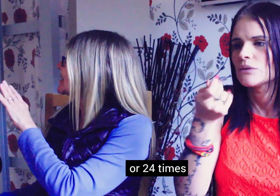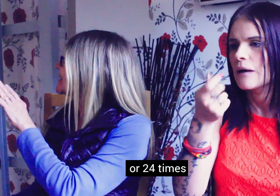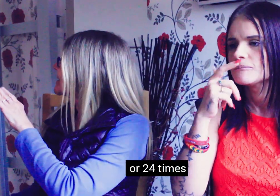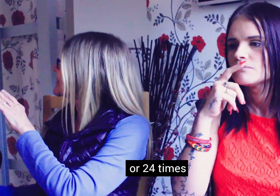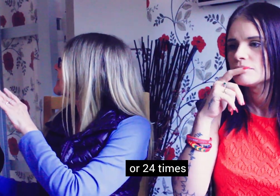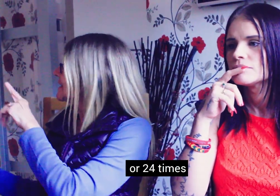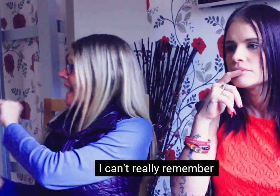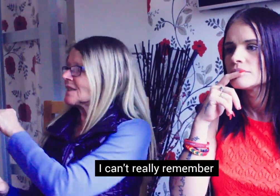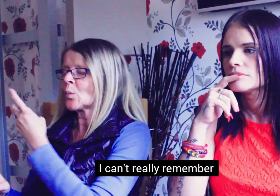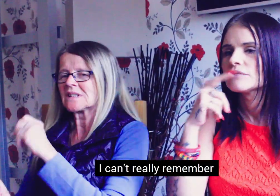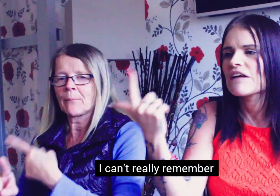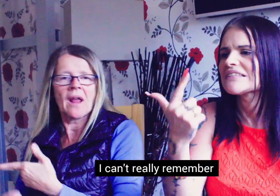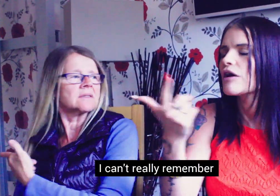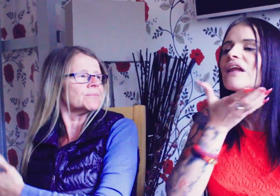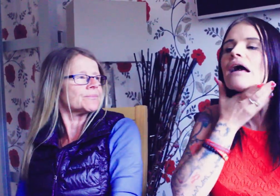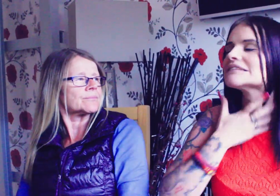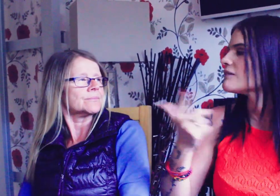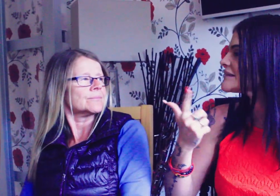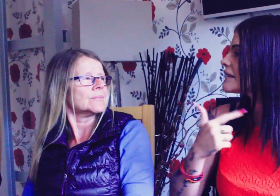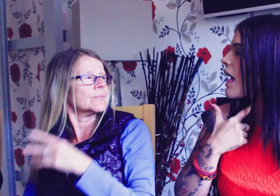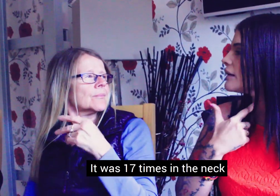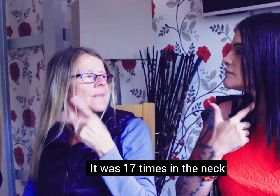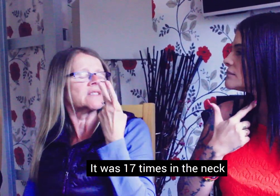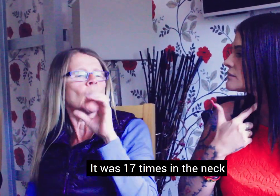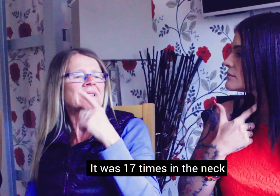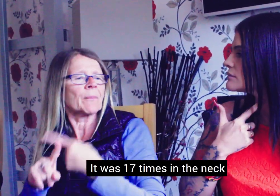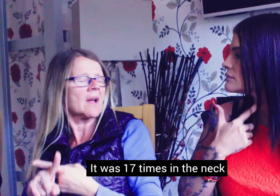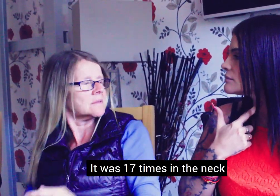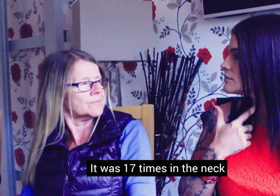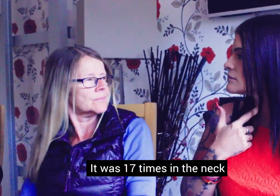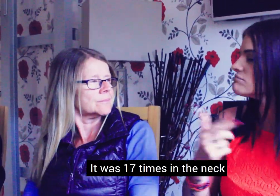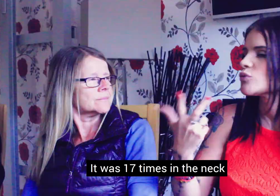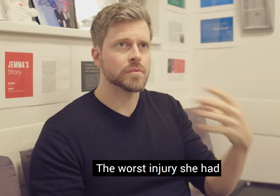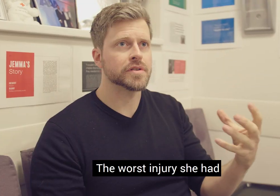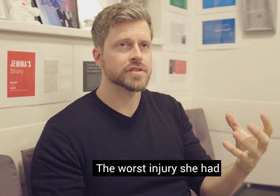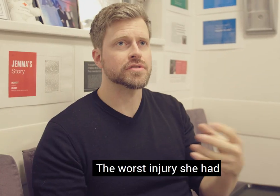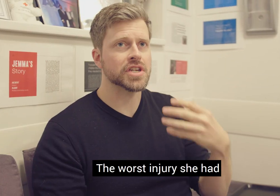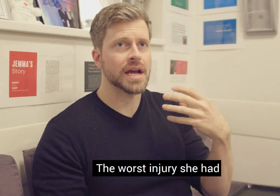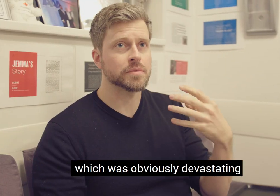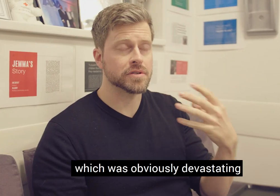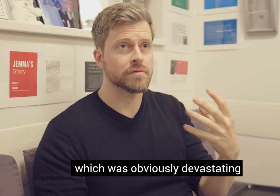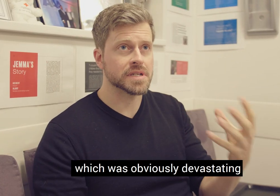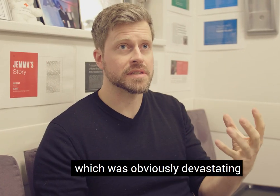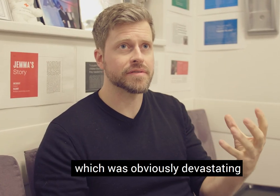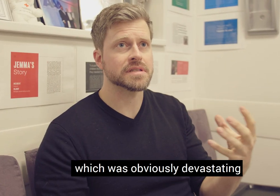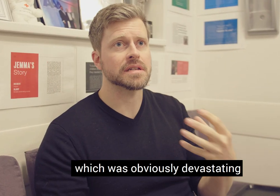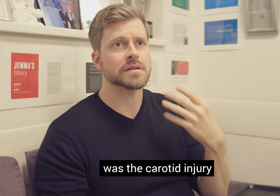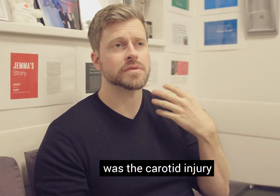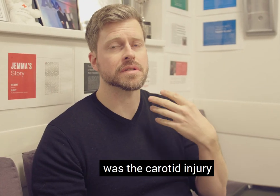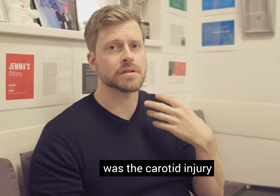Or 24 times. I can't really remember. It was 17 times in the neck. The worst injury she had, which was obviously devastating, was the